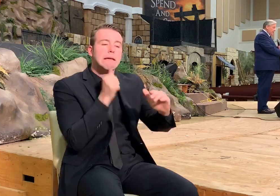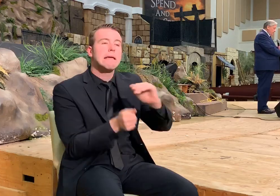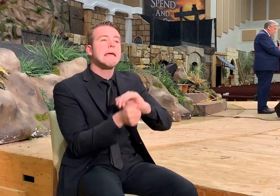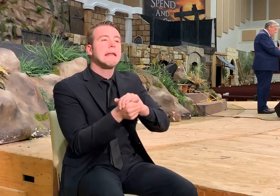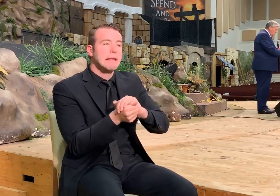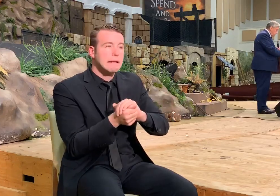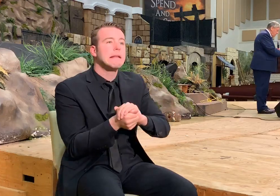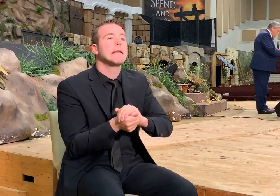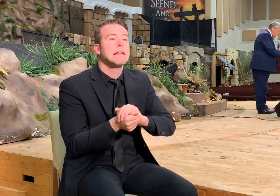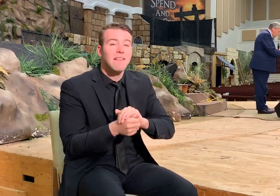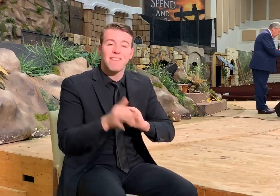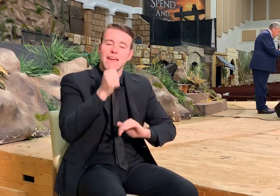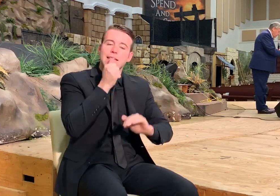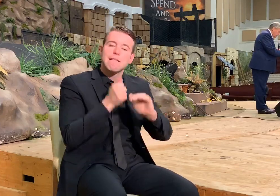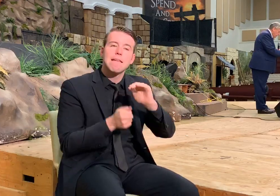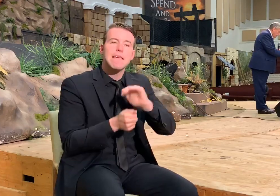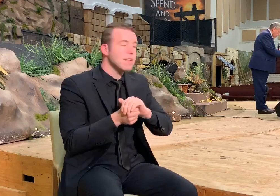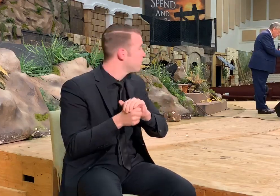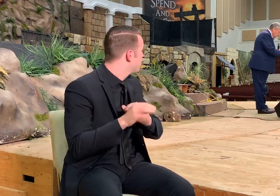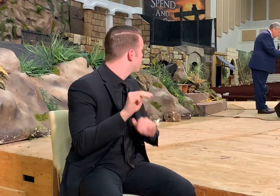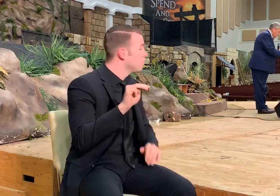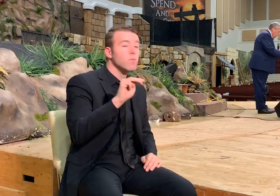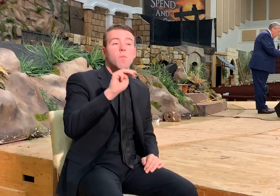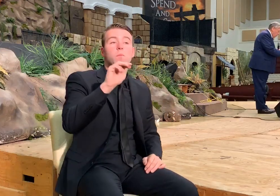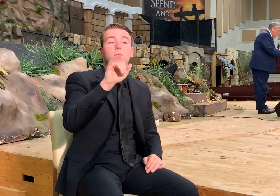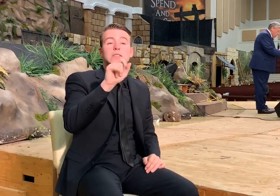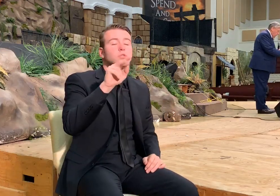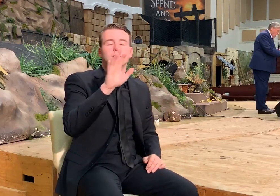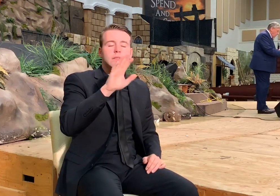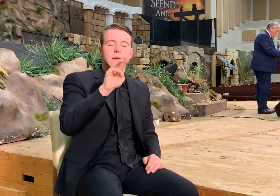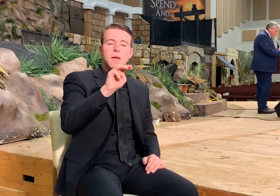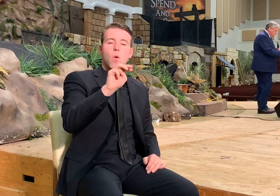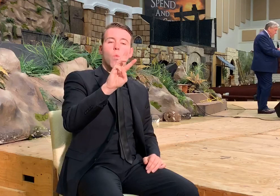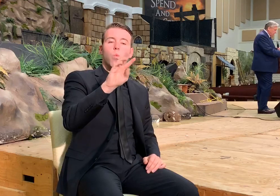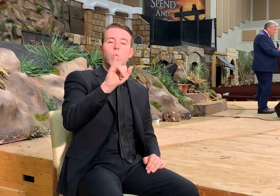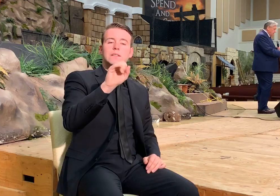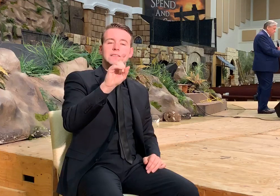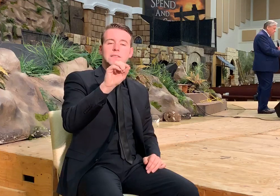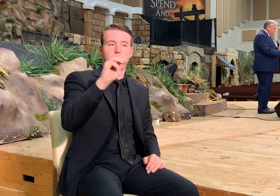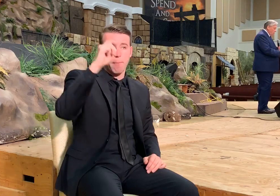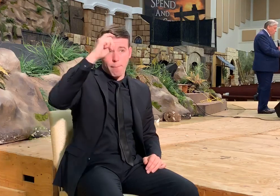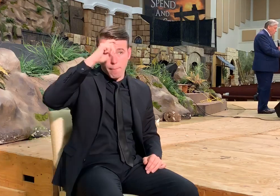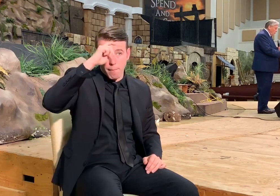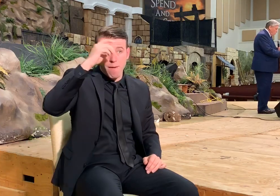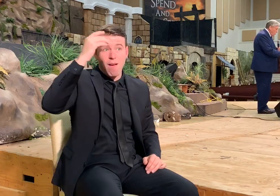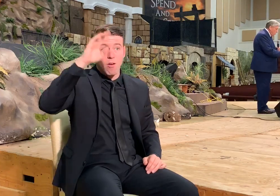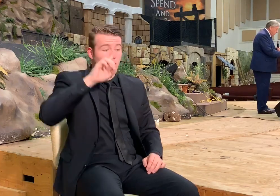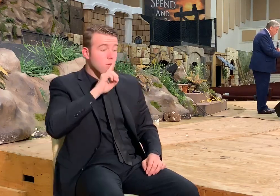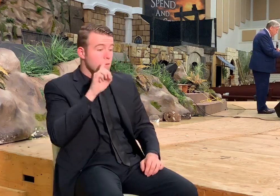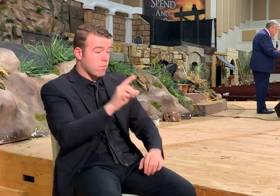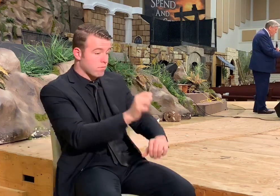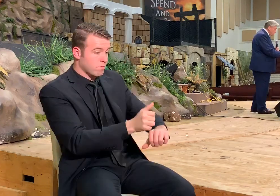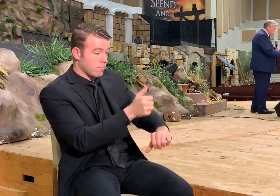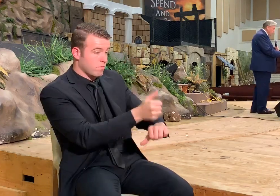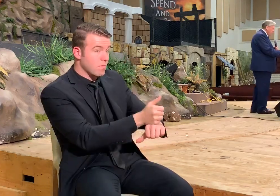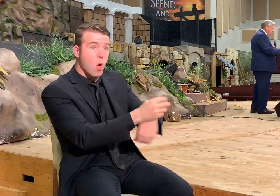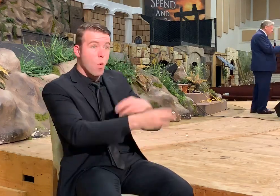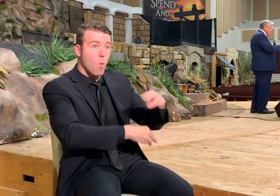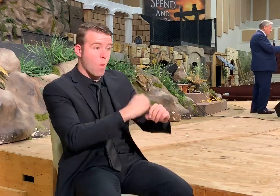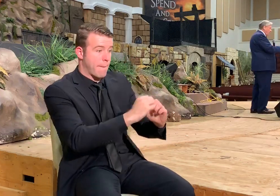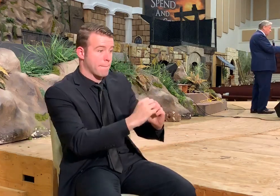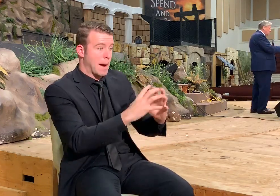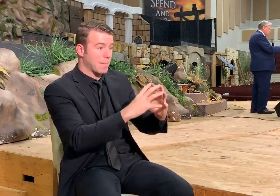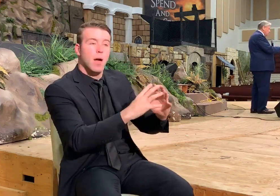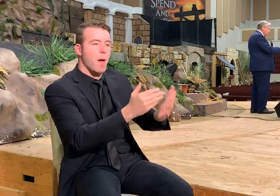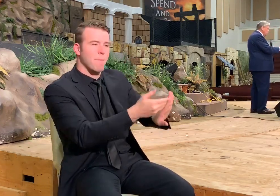The hidden wisdom, which God ordained before the world unto our glory. Now,